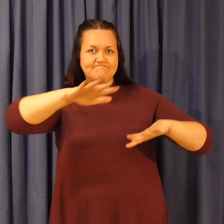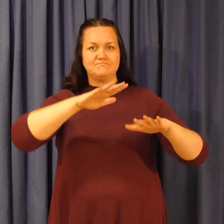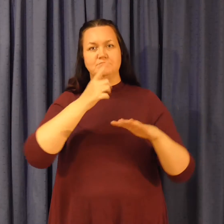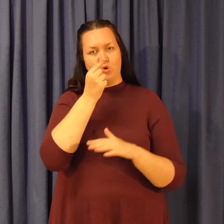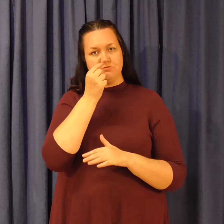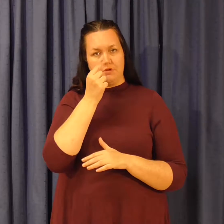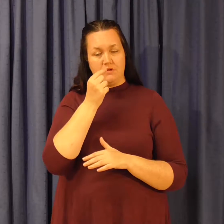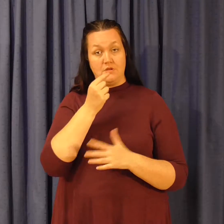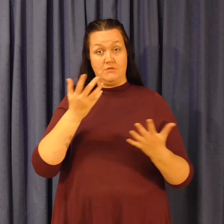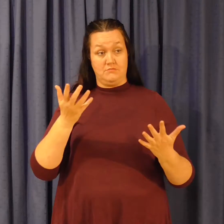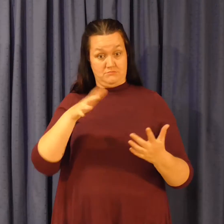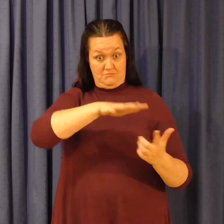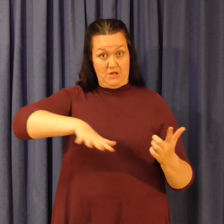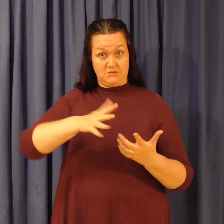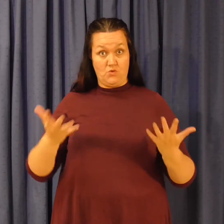Time is now